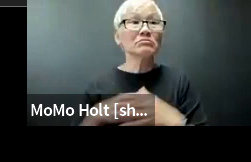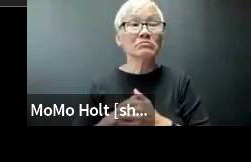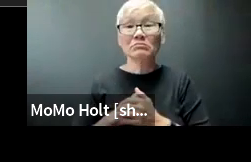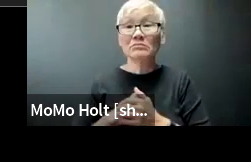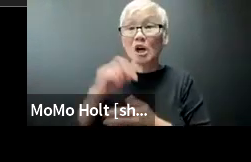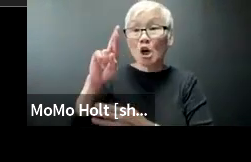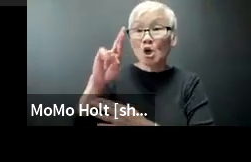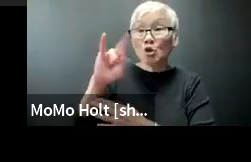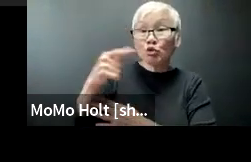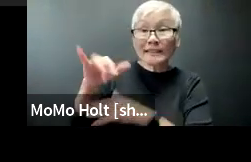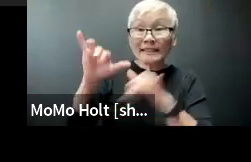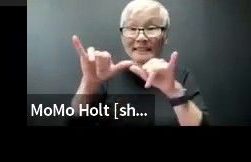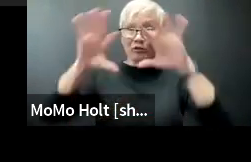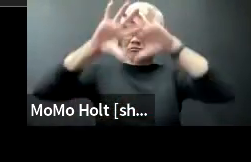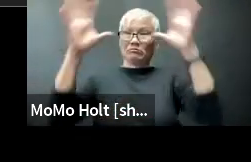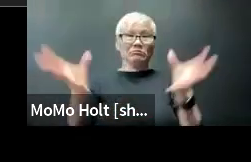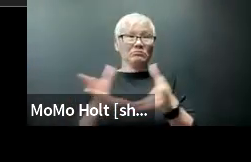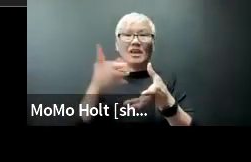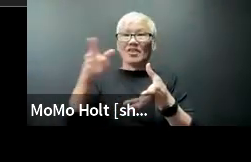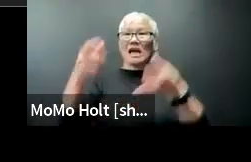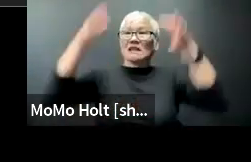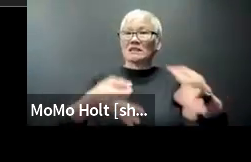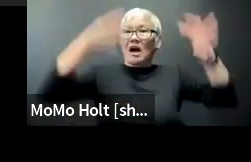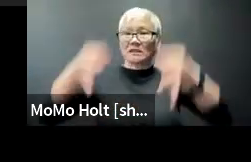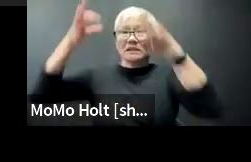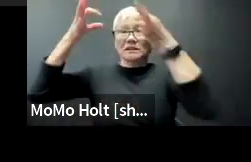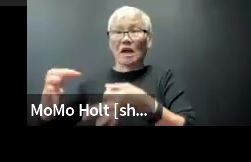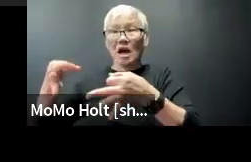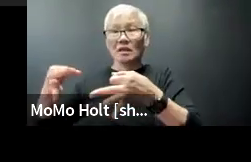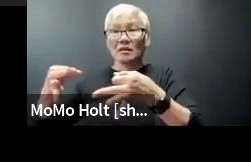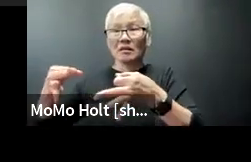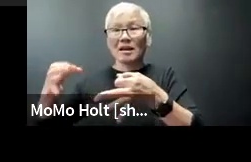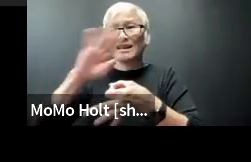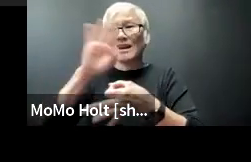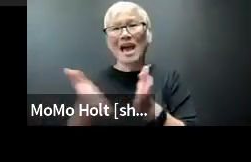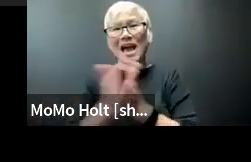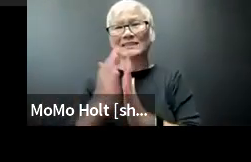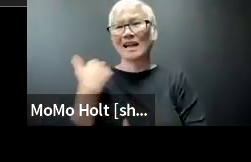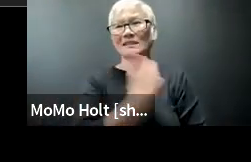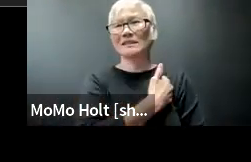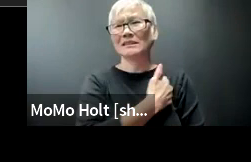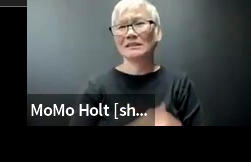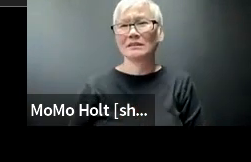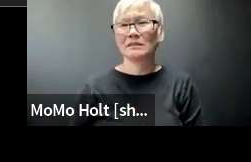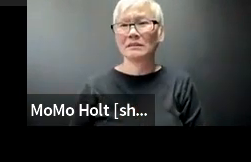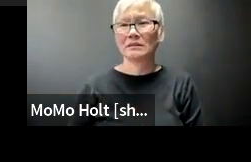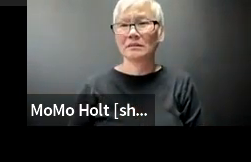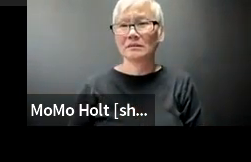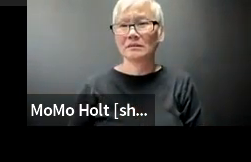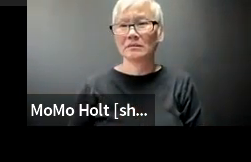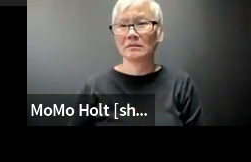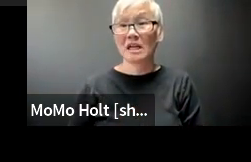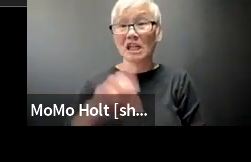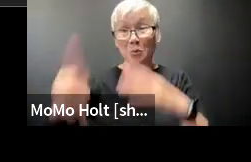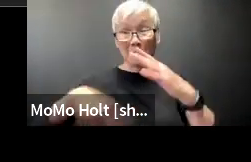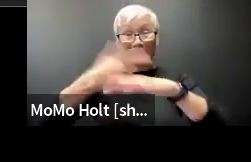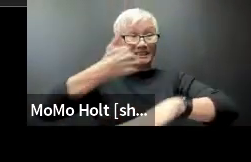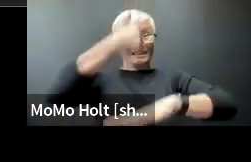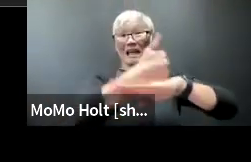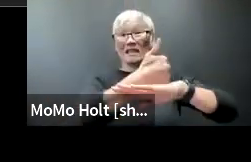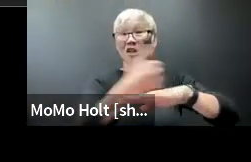the sound engineers the rigging engineers they make all the decisions they never ask us